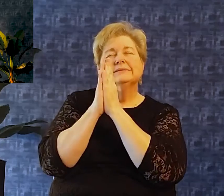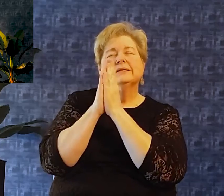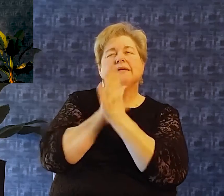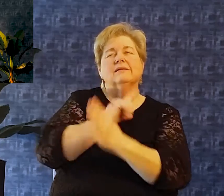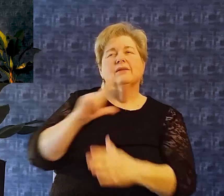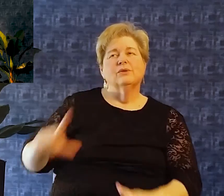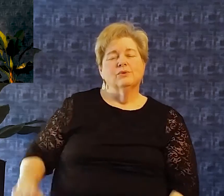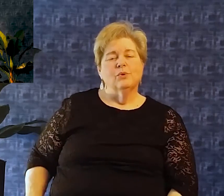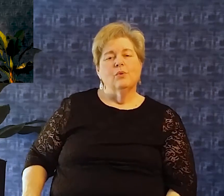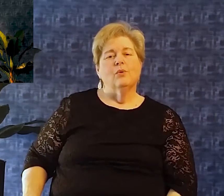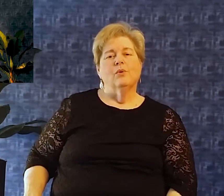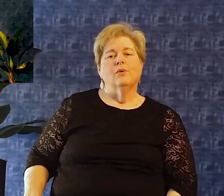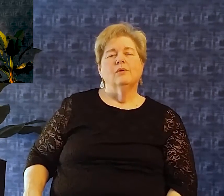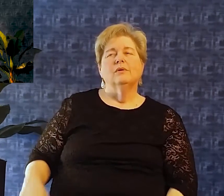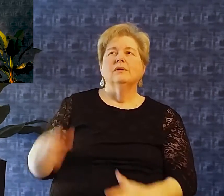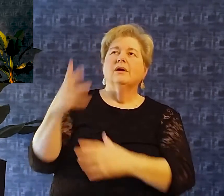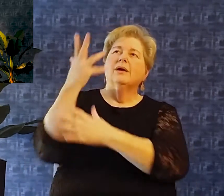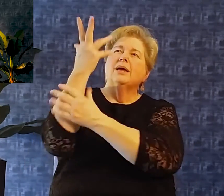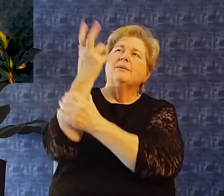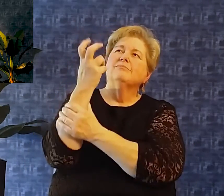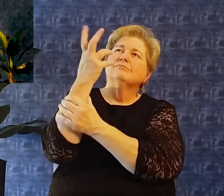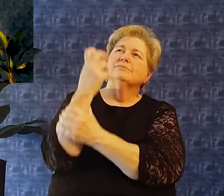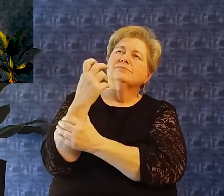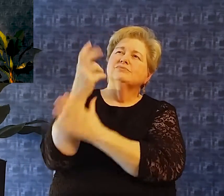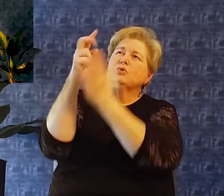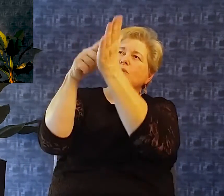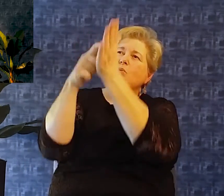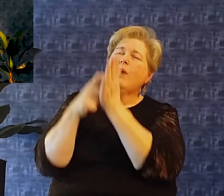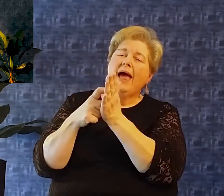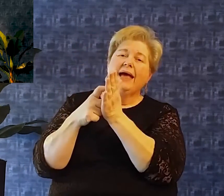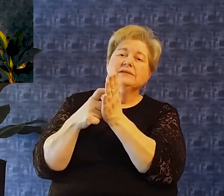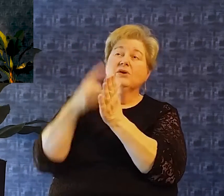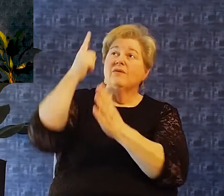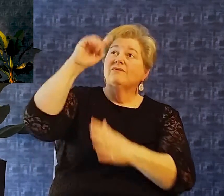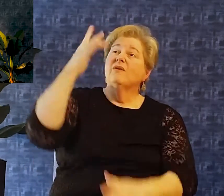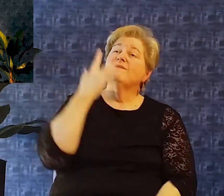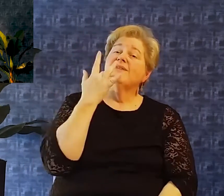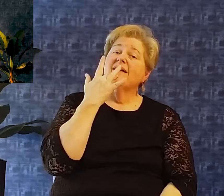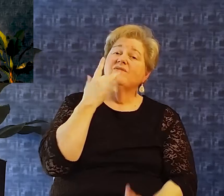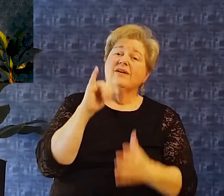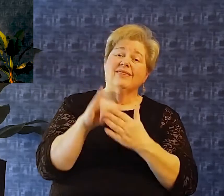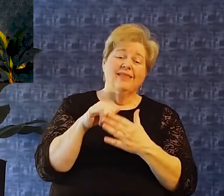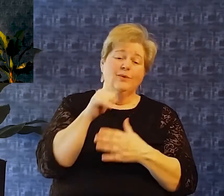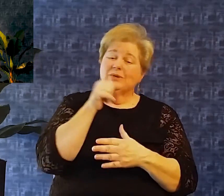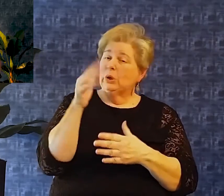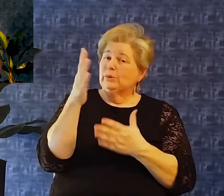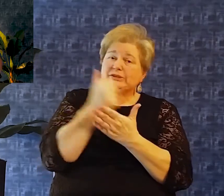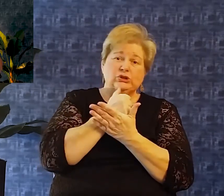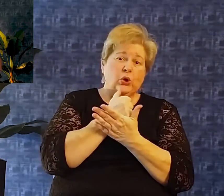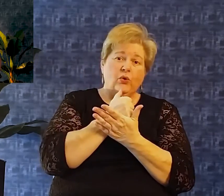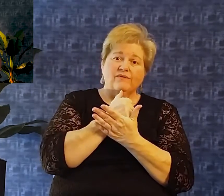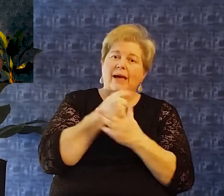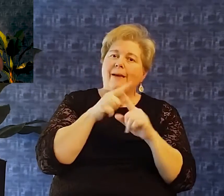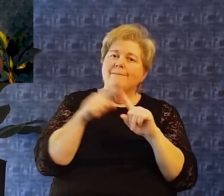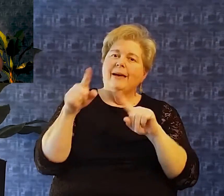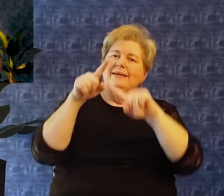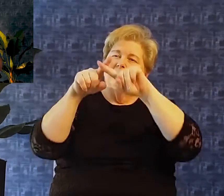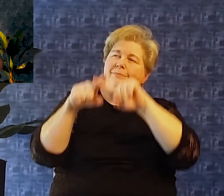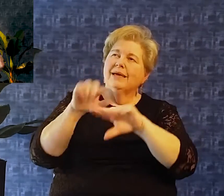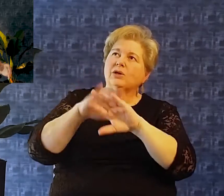plea to the lord a petition a supplication to the lord For favor that was unmerited undeserved